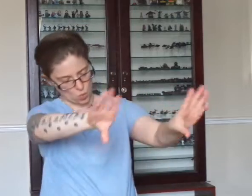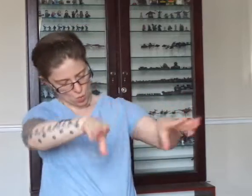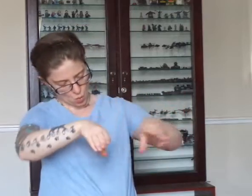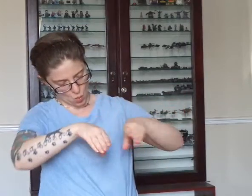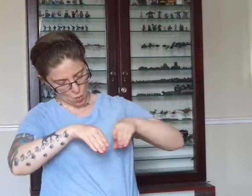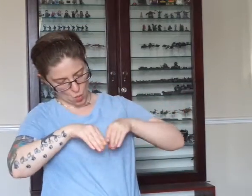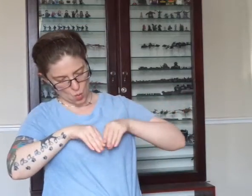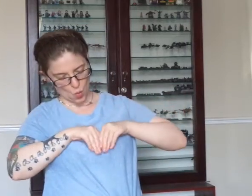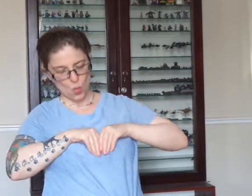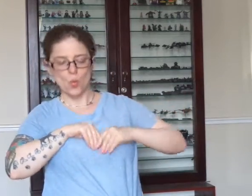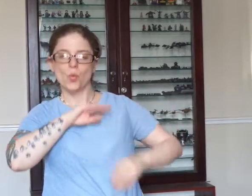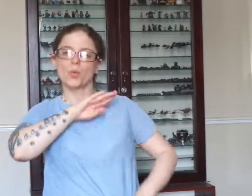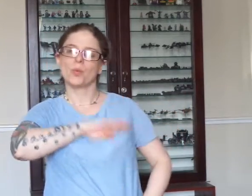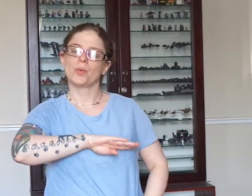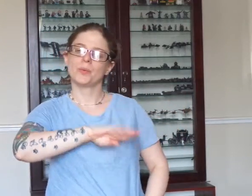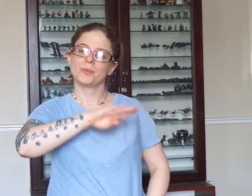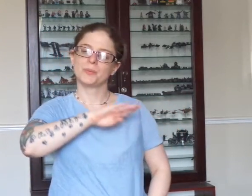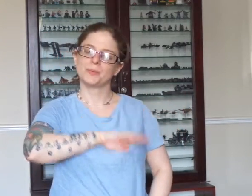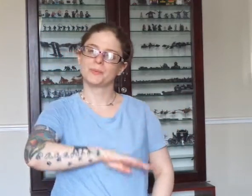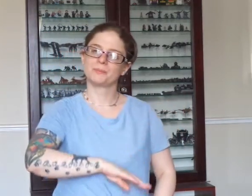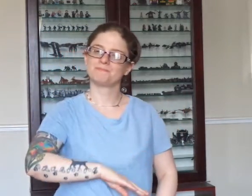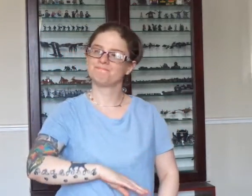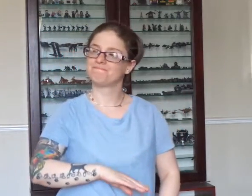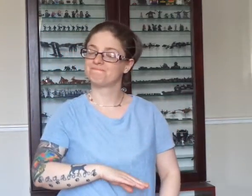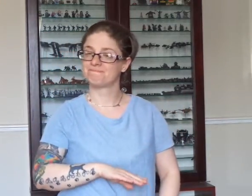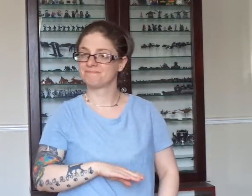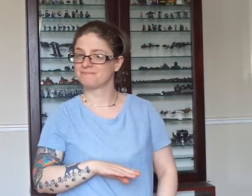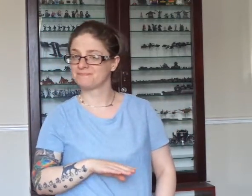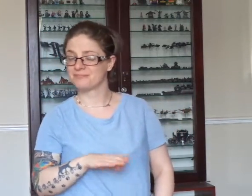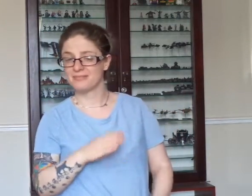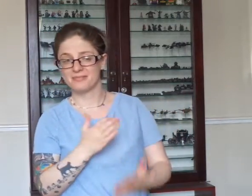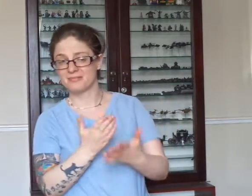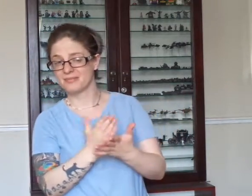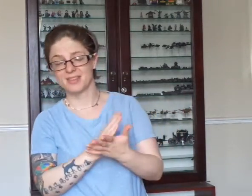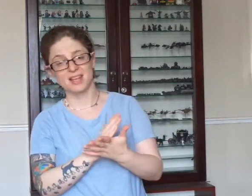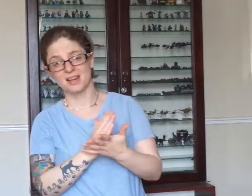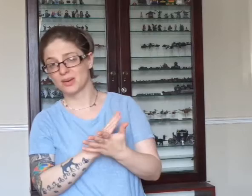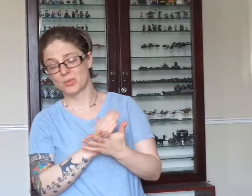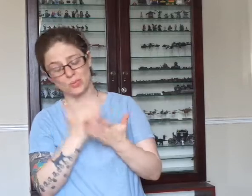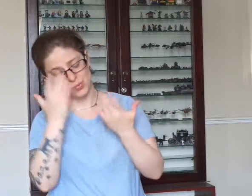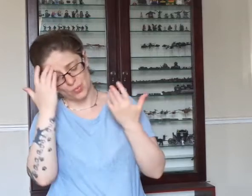I really don't know life at all. Aum.